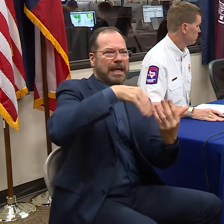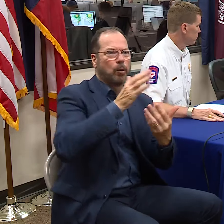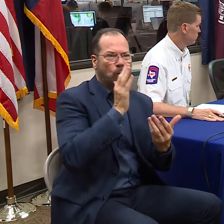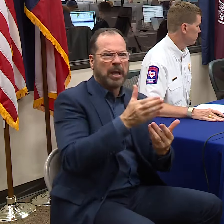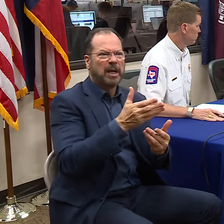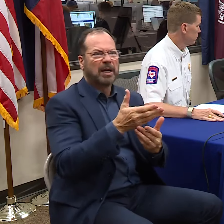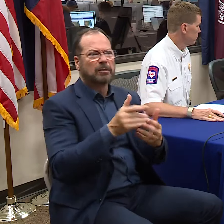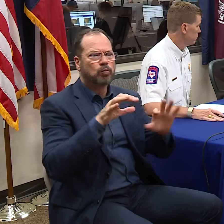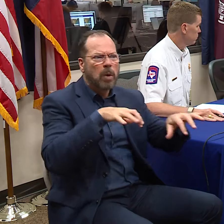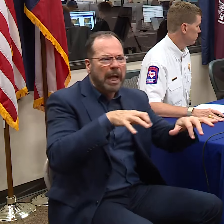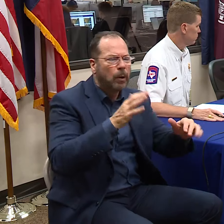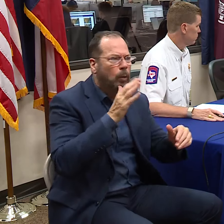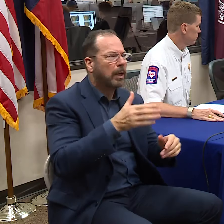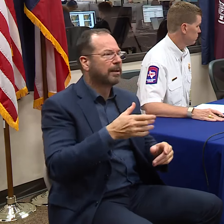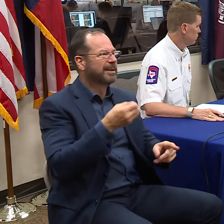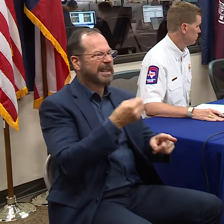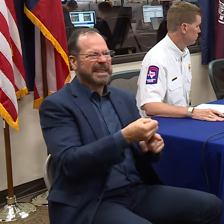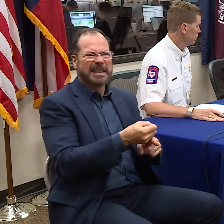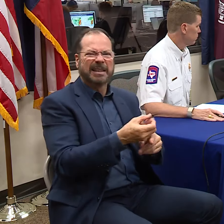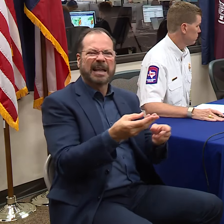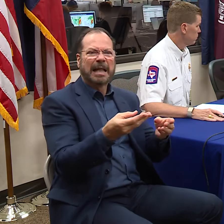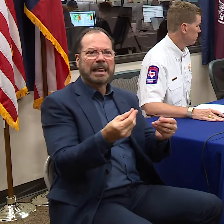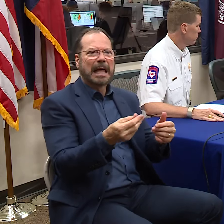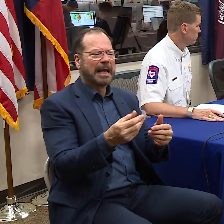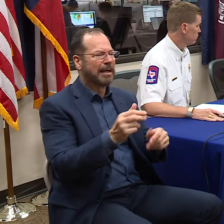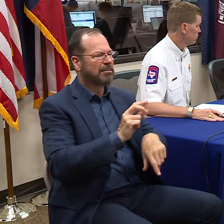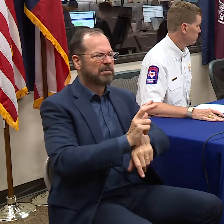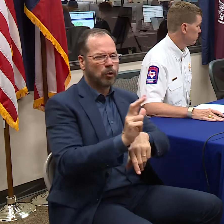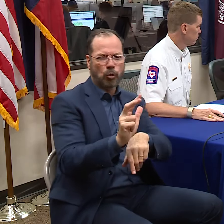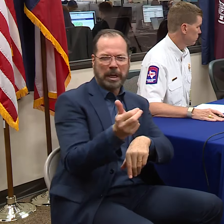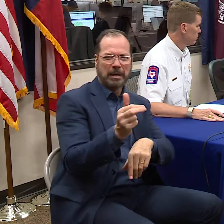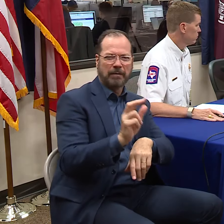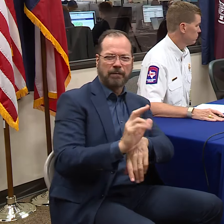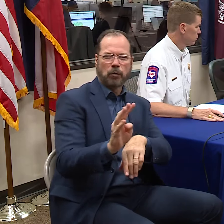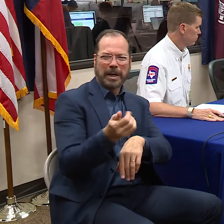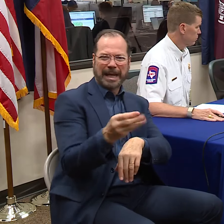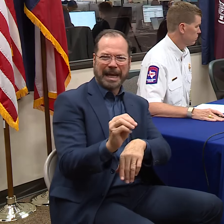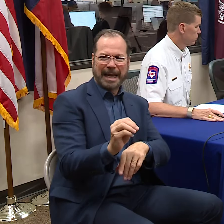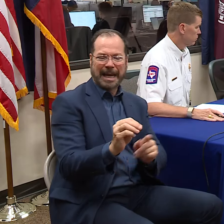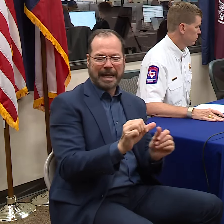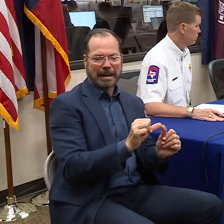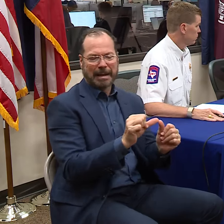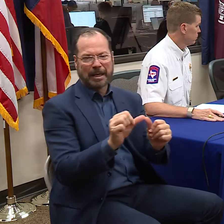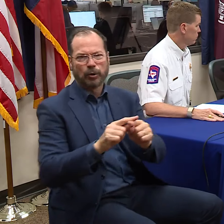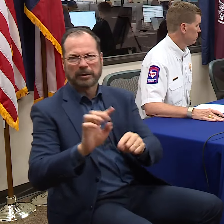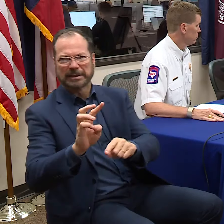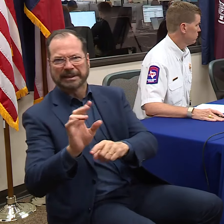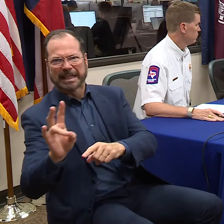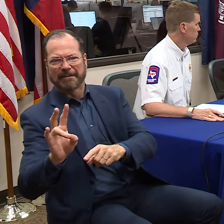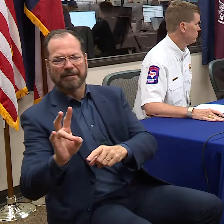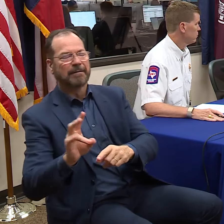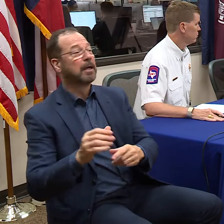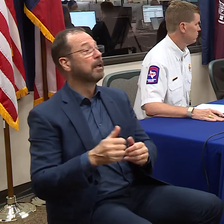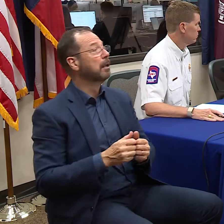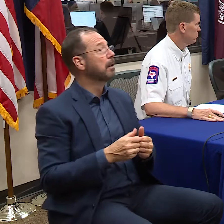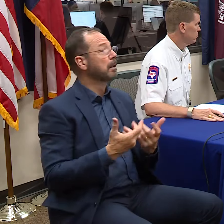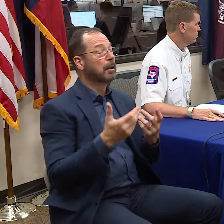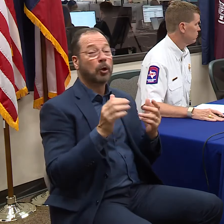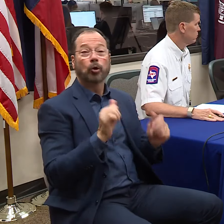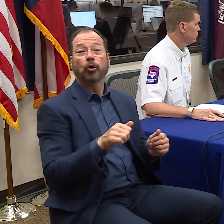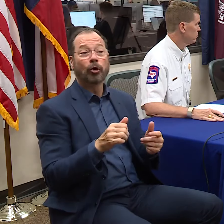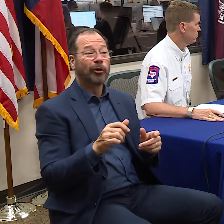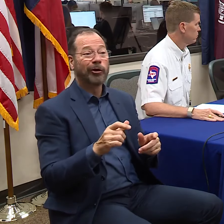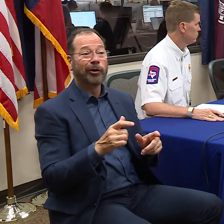areas. Landfall sometime, 3 or 4 in the morning, depending where it falls, up until 6 or 7 in the morning. The storm could be out of the